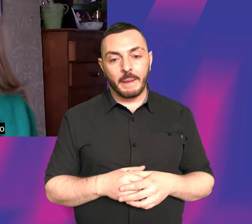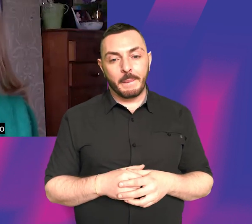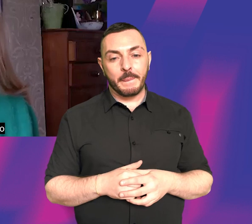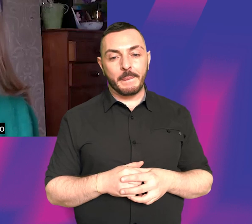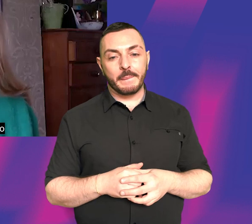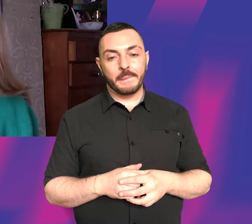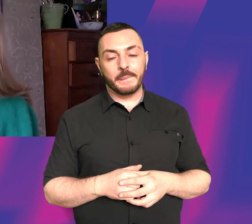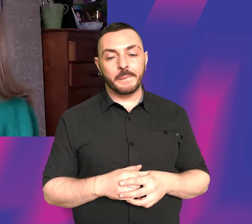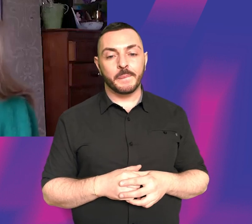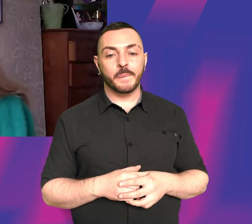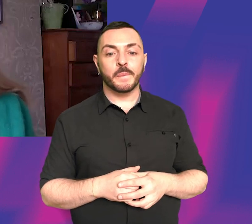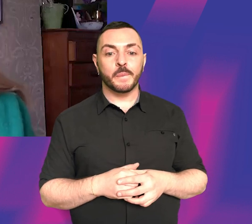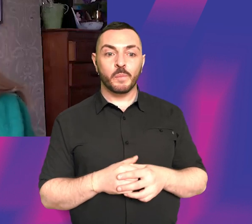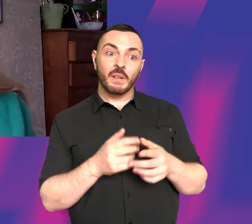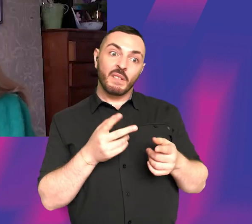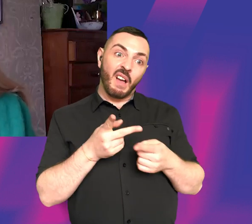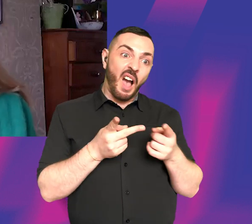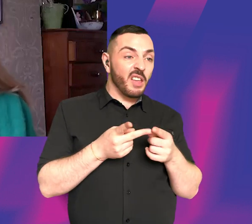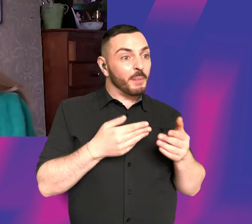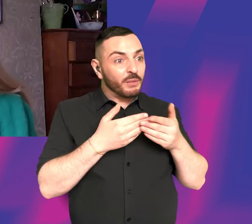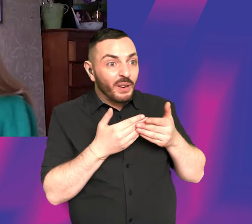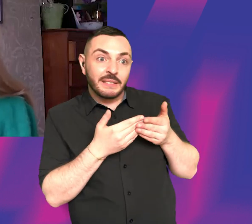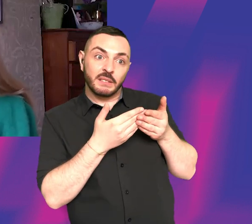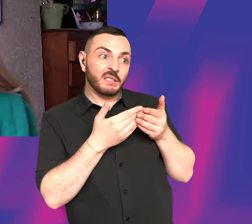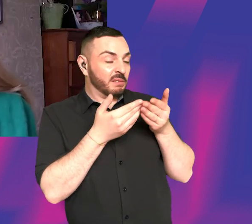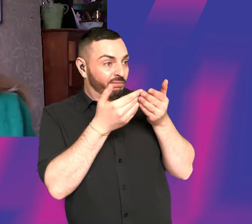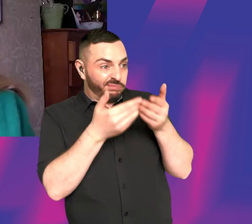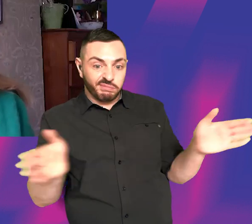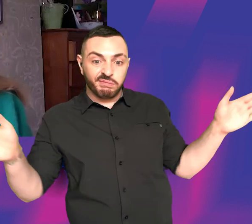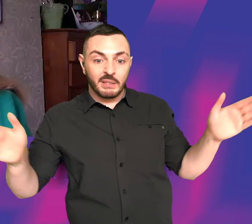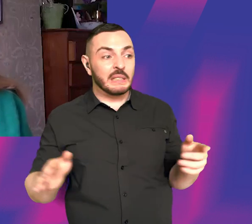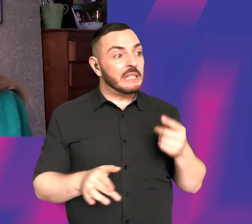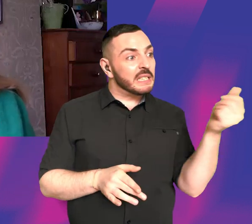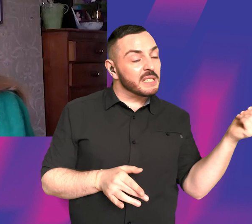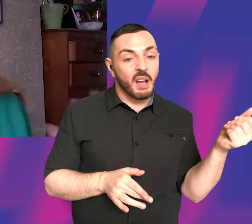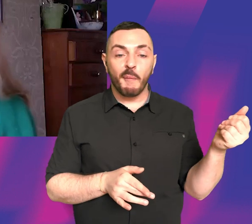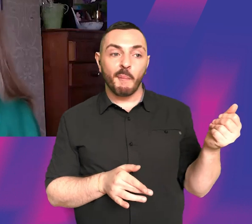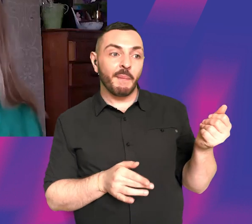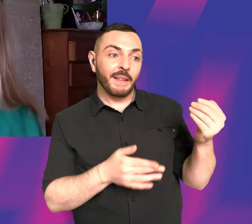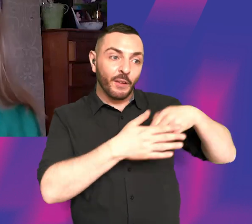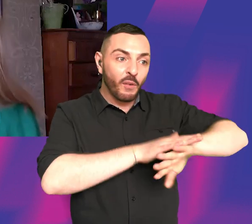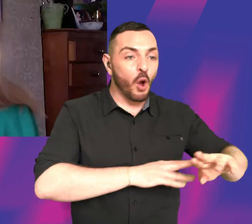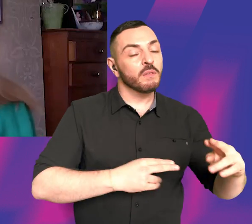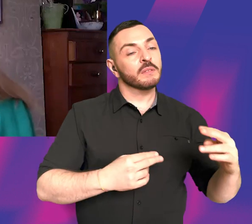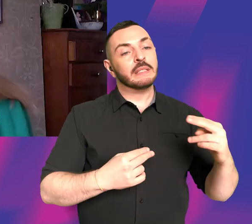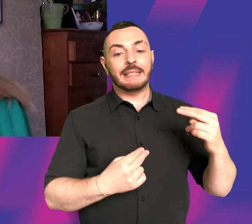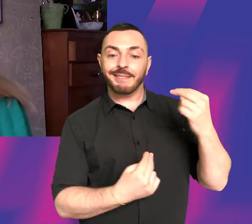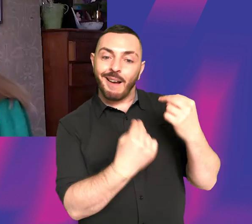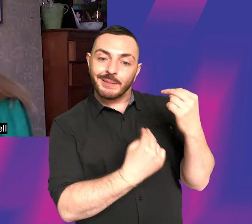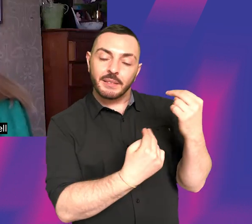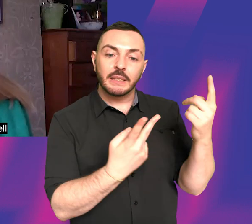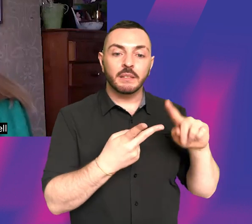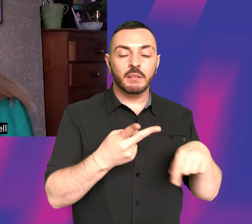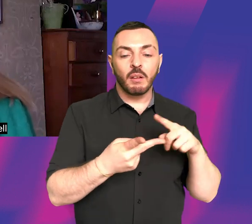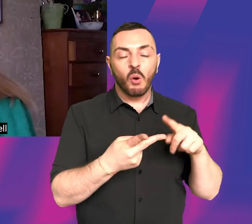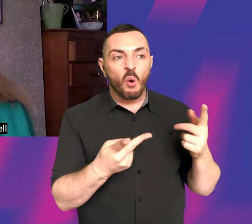also have branched out into other parts of the industry. Like lots of actors are involved in casting as well, or they produce work. There's lots of producers,